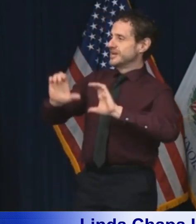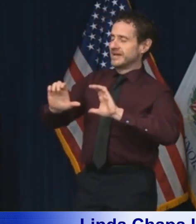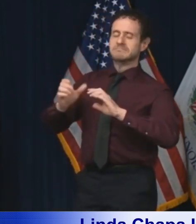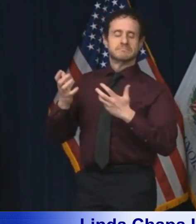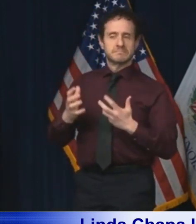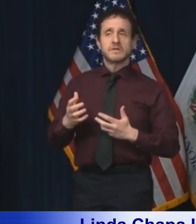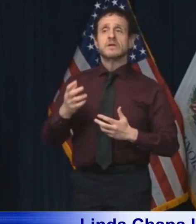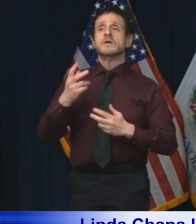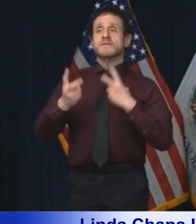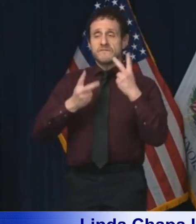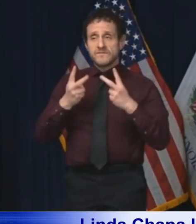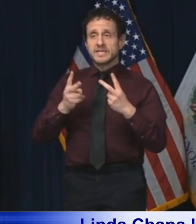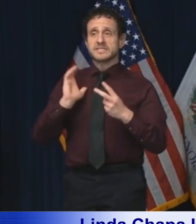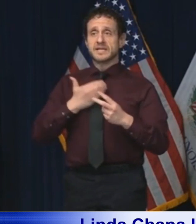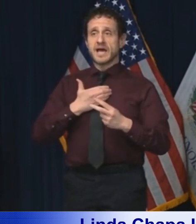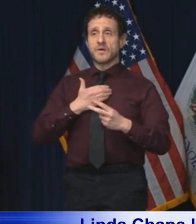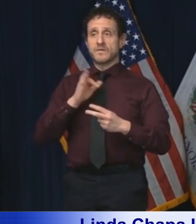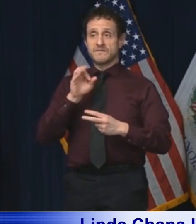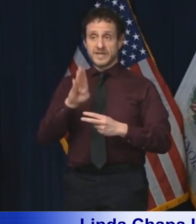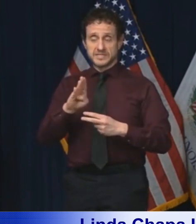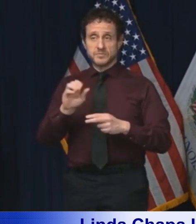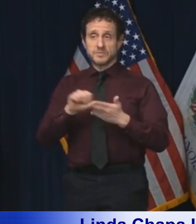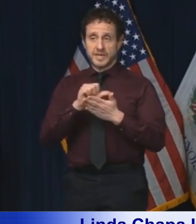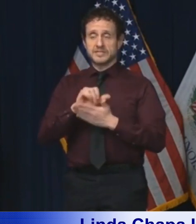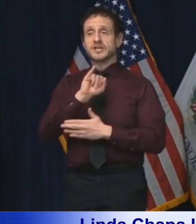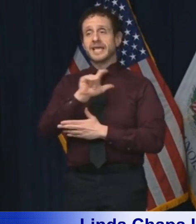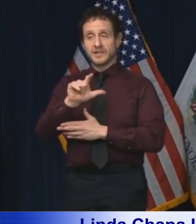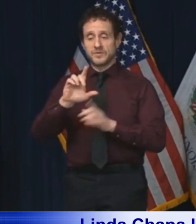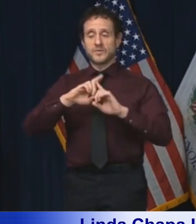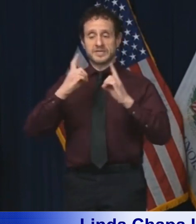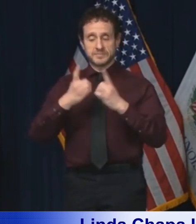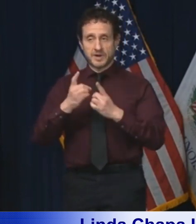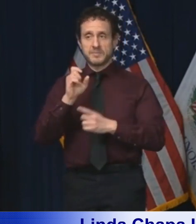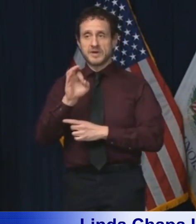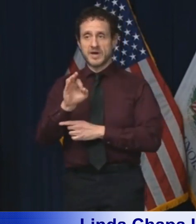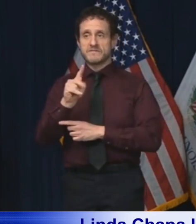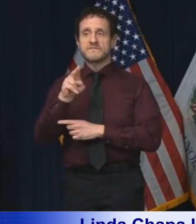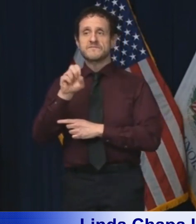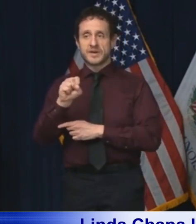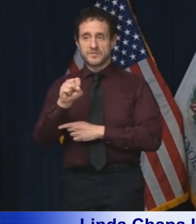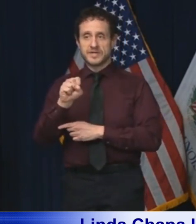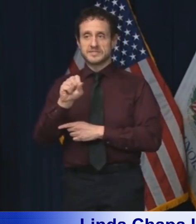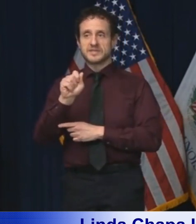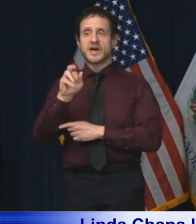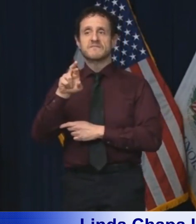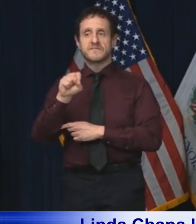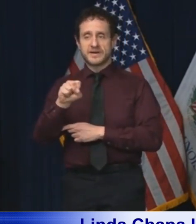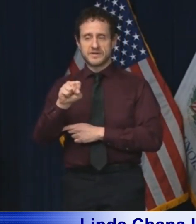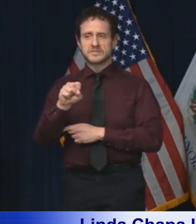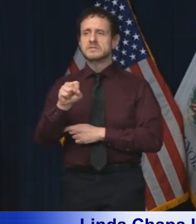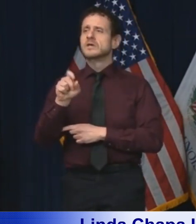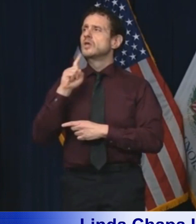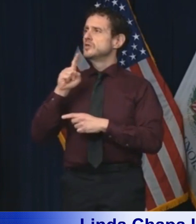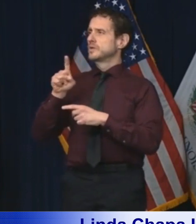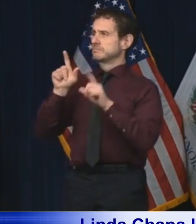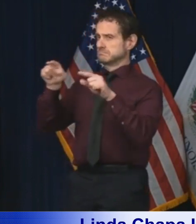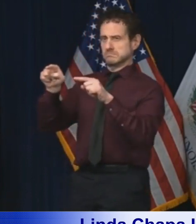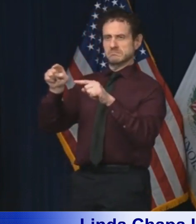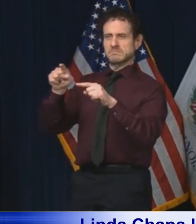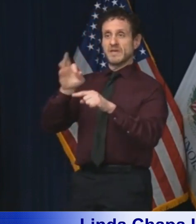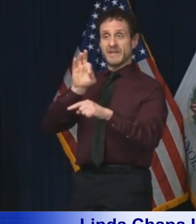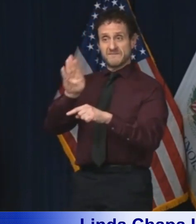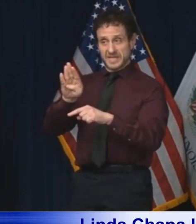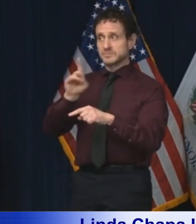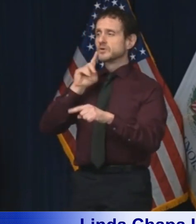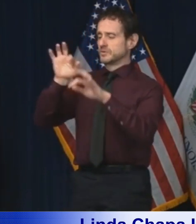Illinois Department of Veterans Affairs and leave a comment or a message not only for our veterans, especially